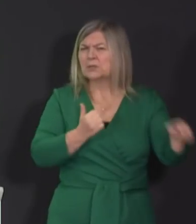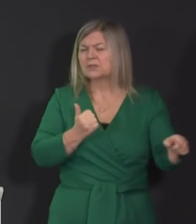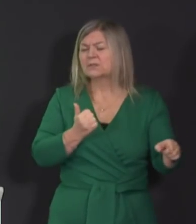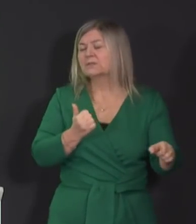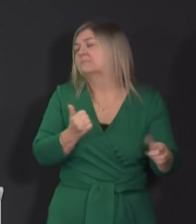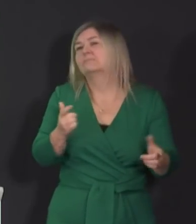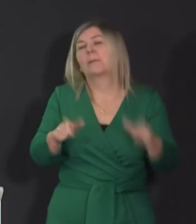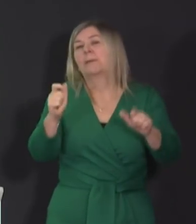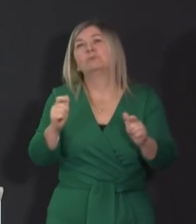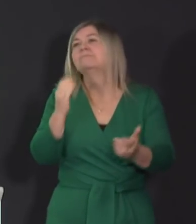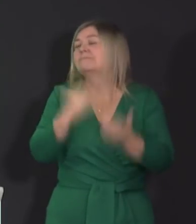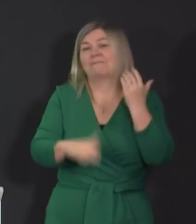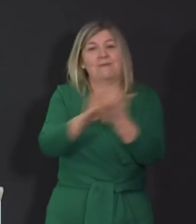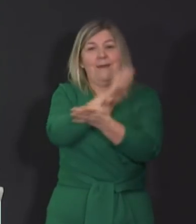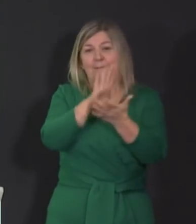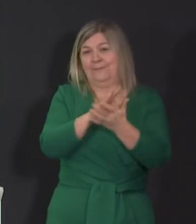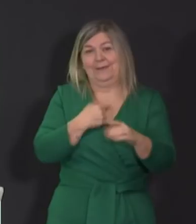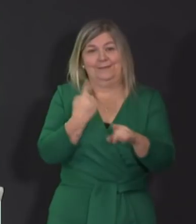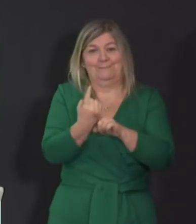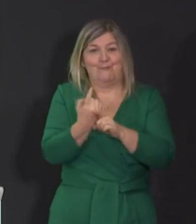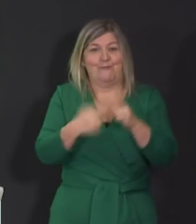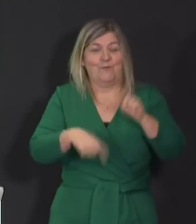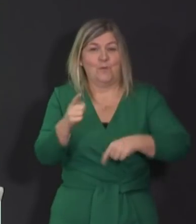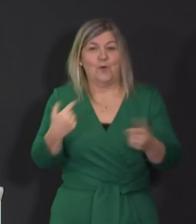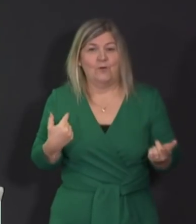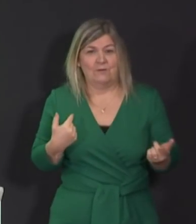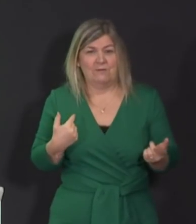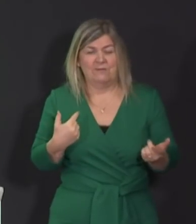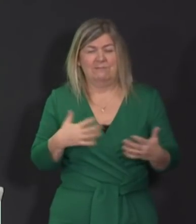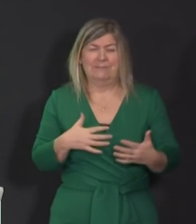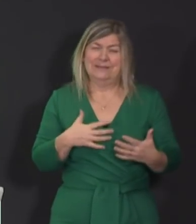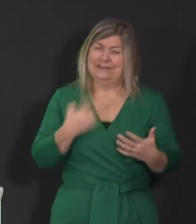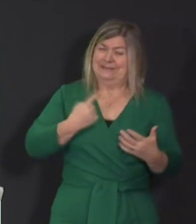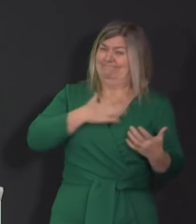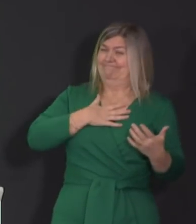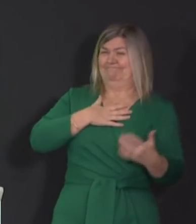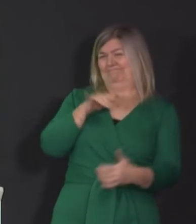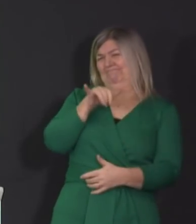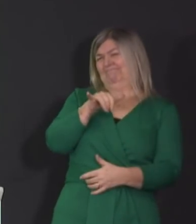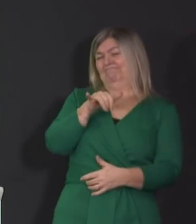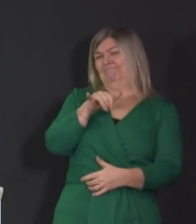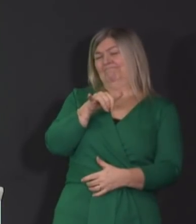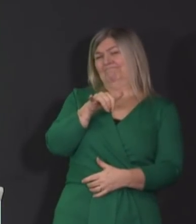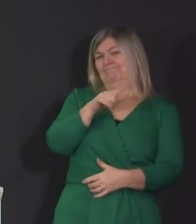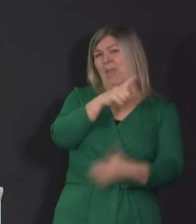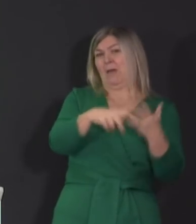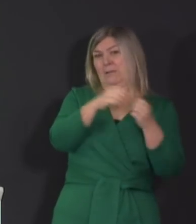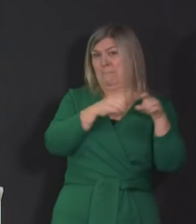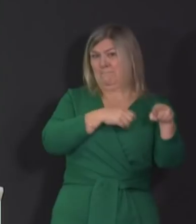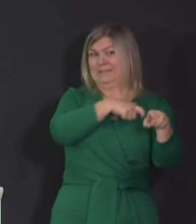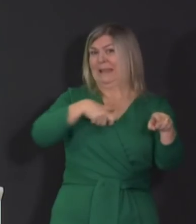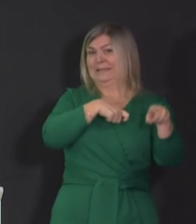ever pleases everyone. But as I have said before, I do have doubts based on how the club itself described it.